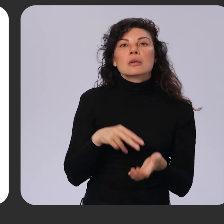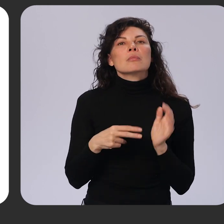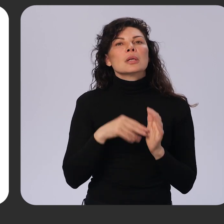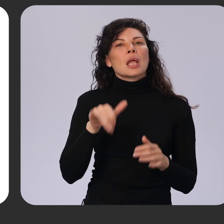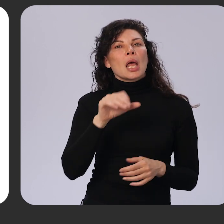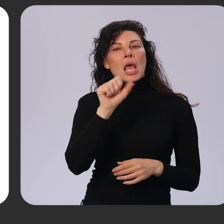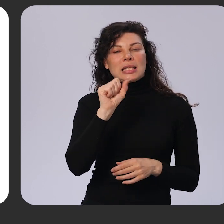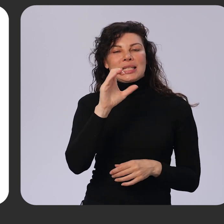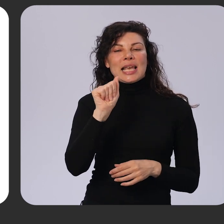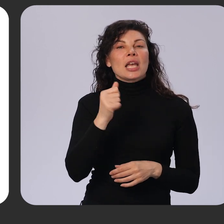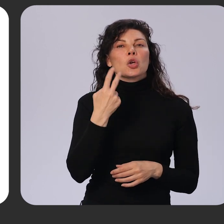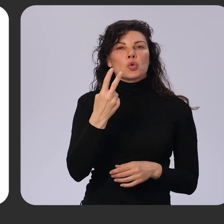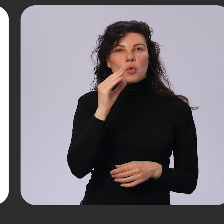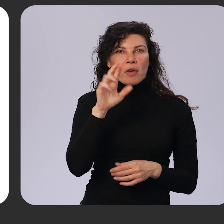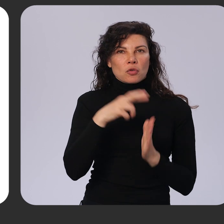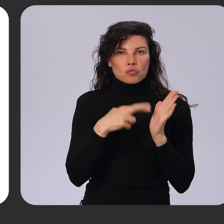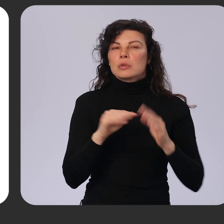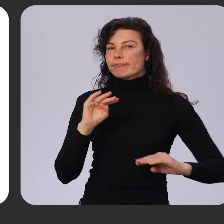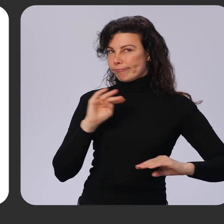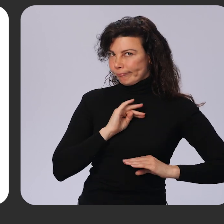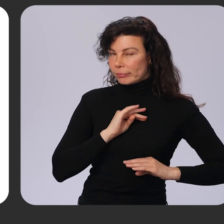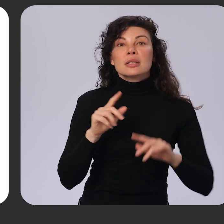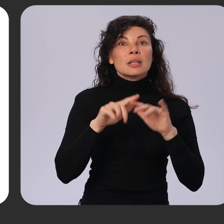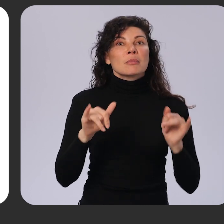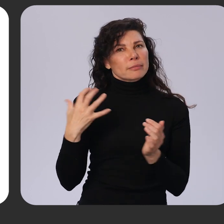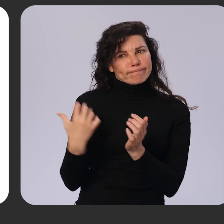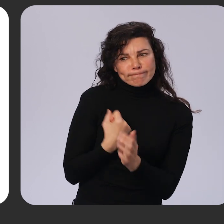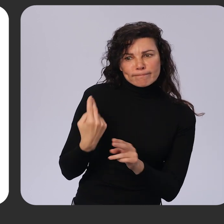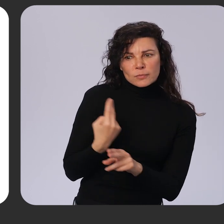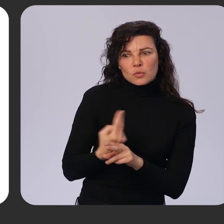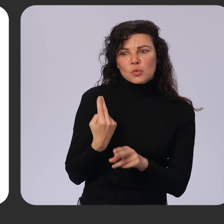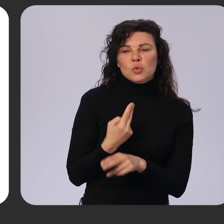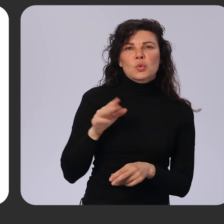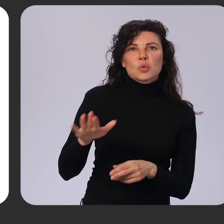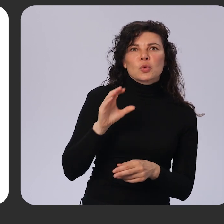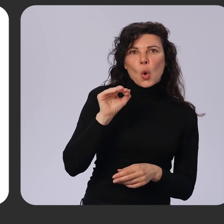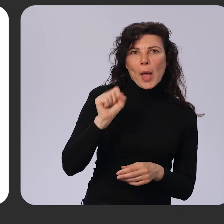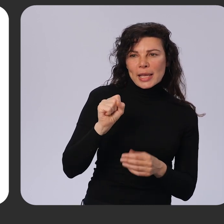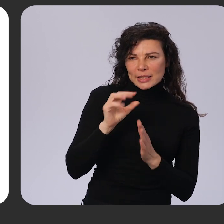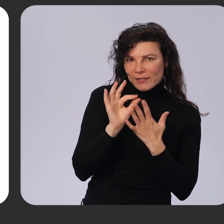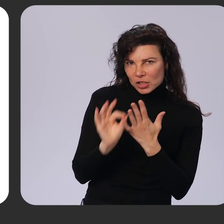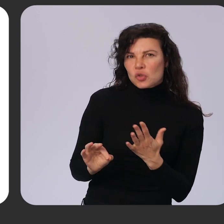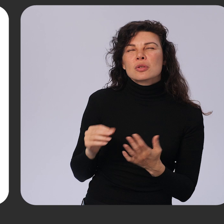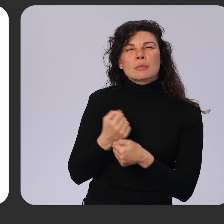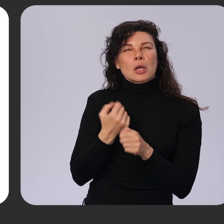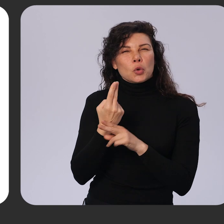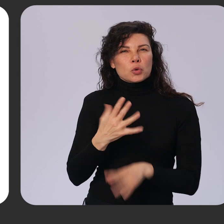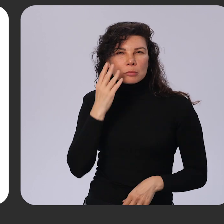rules, while leveraging Android OS features to optimize the user experience, allowing users to check